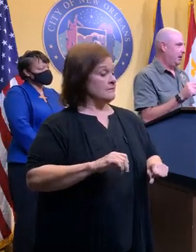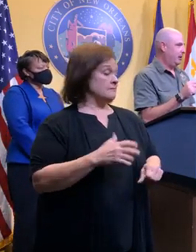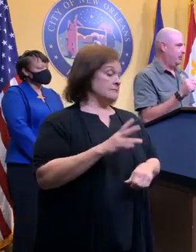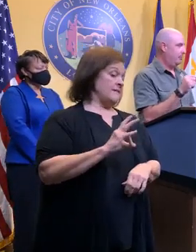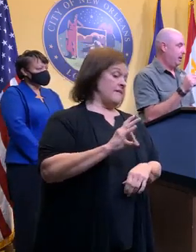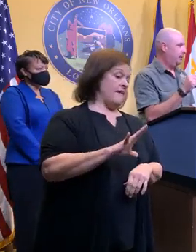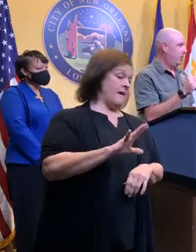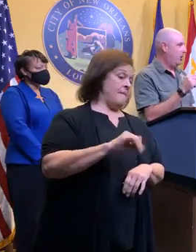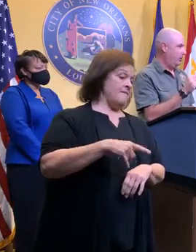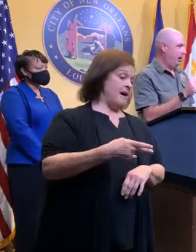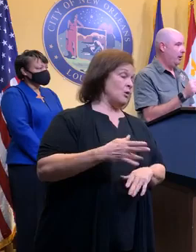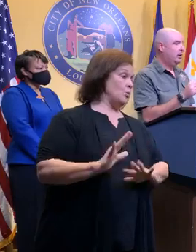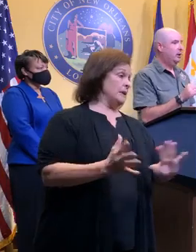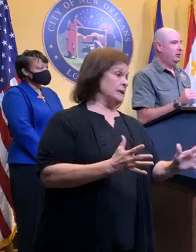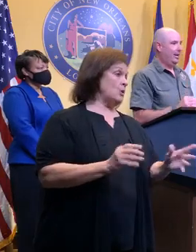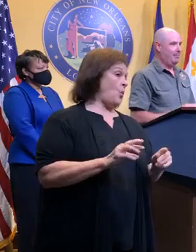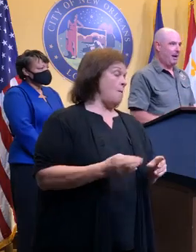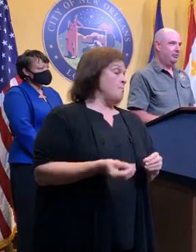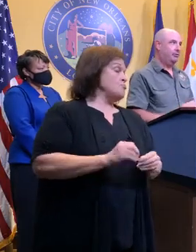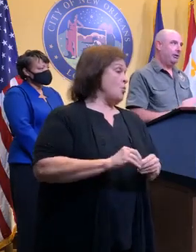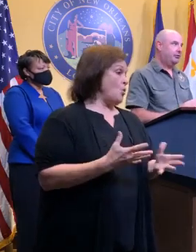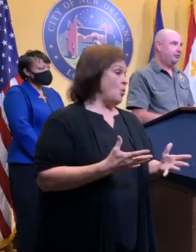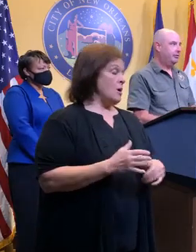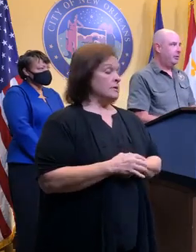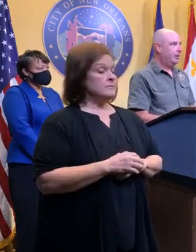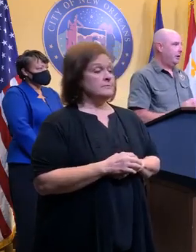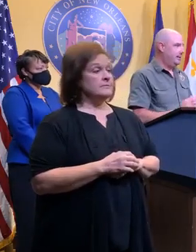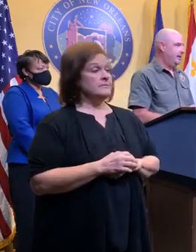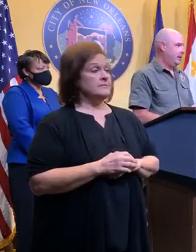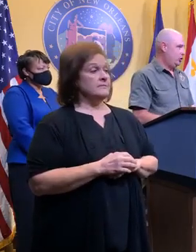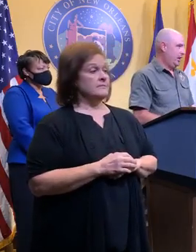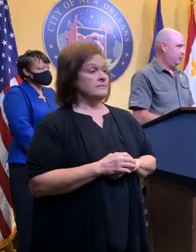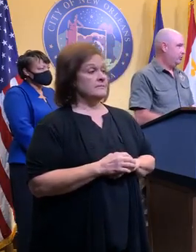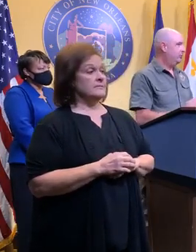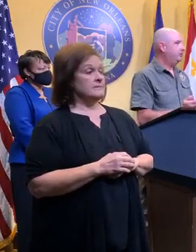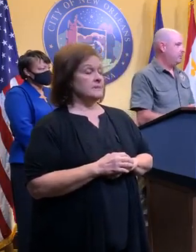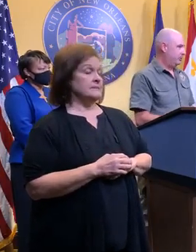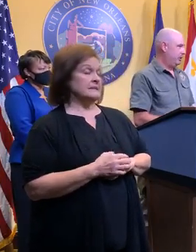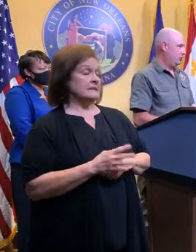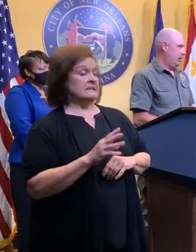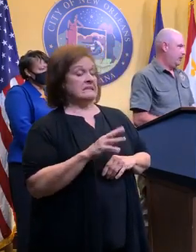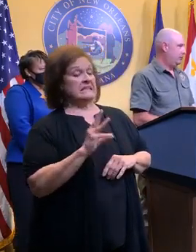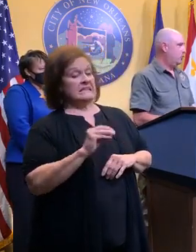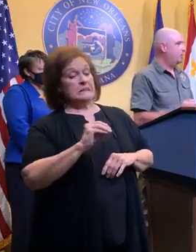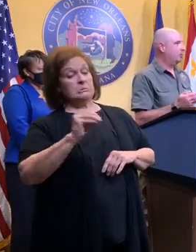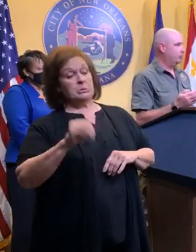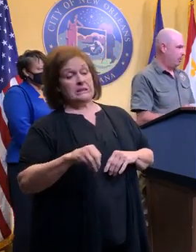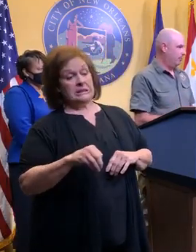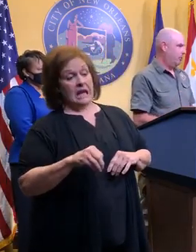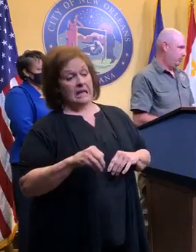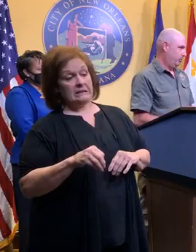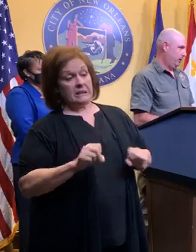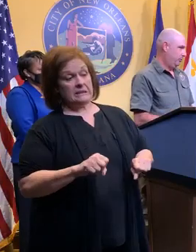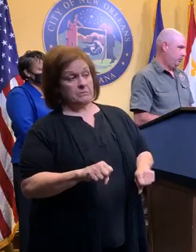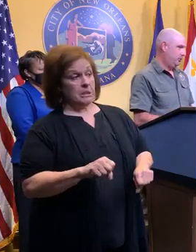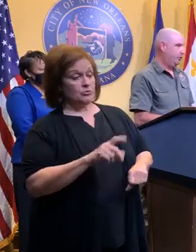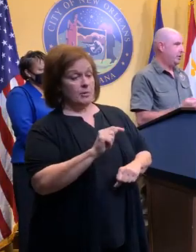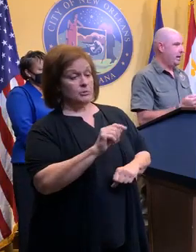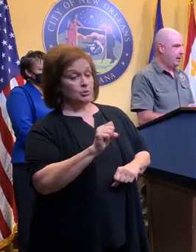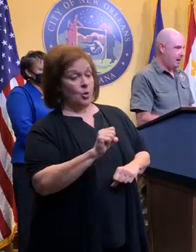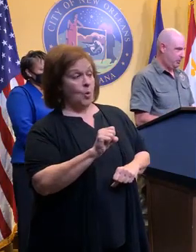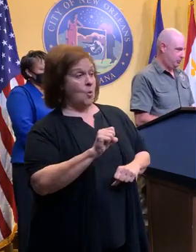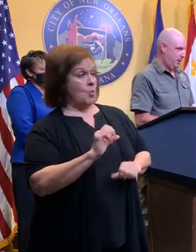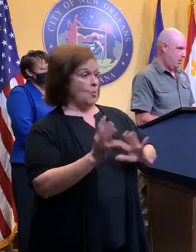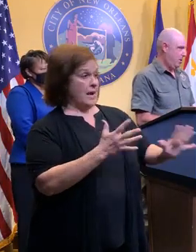Okay, 75 miles an hour or greater. We had about a 6 in 10 chance, a 60% chance of tropical storm force winds,